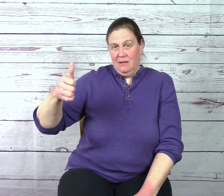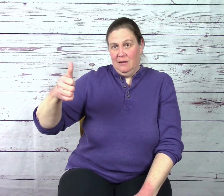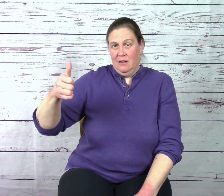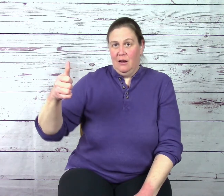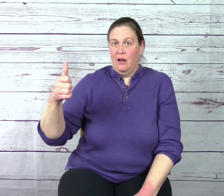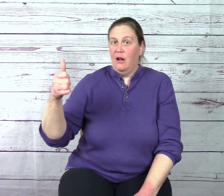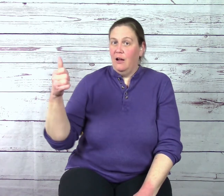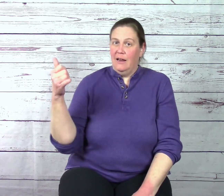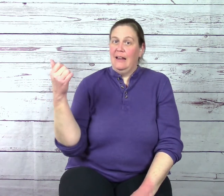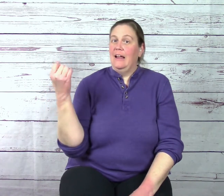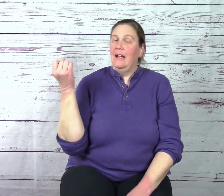All right.